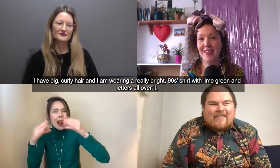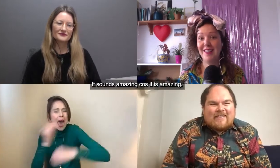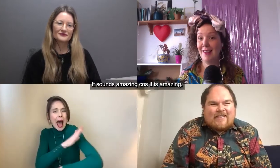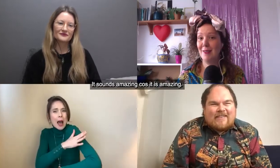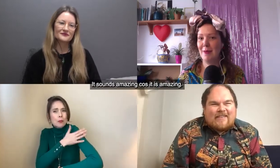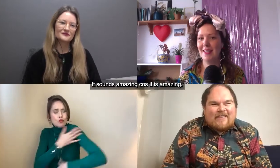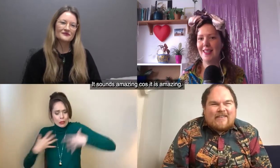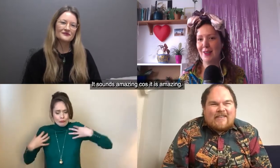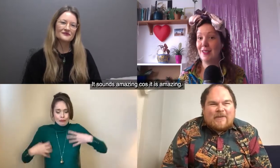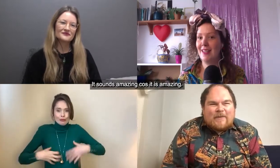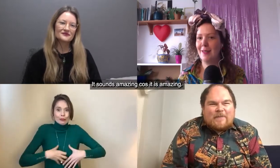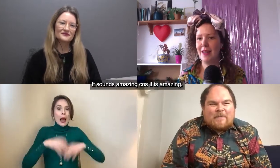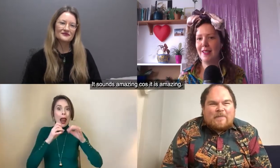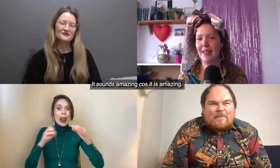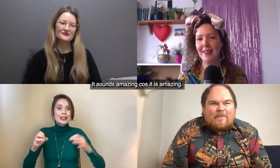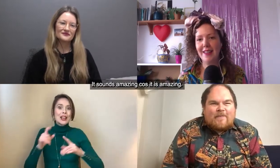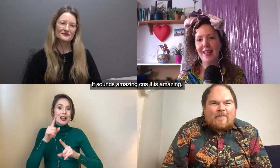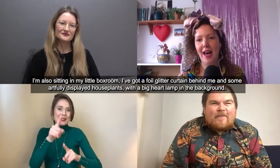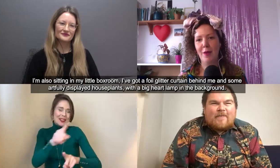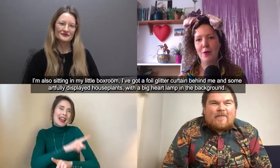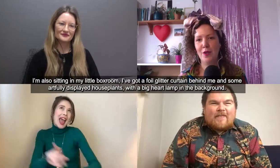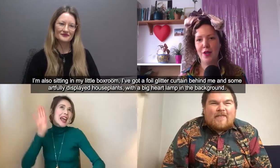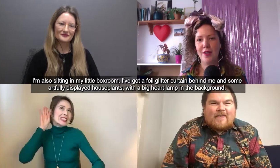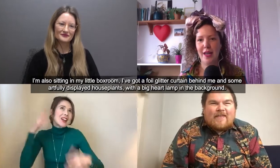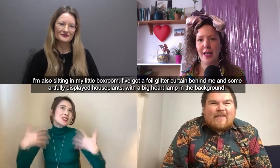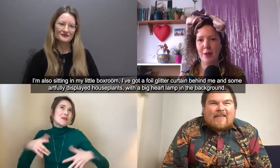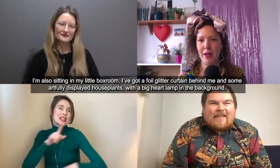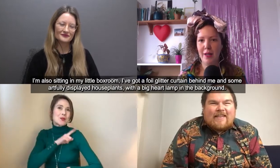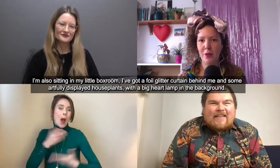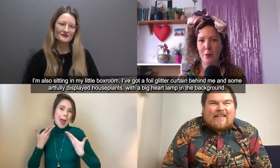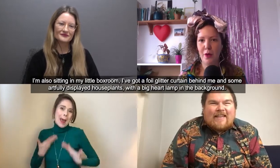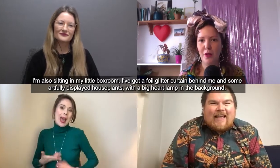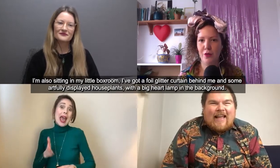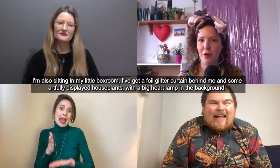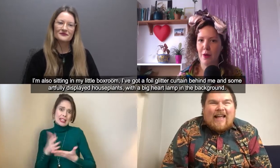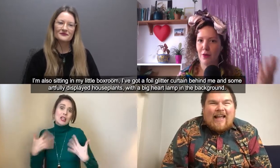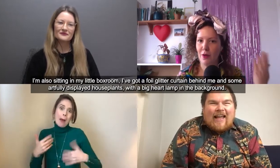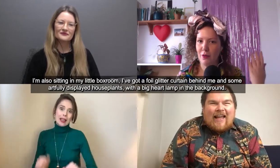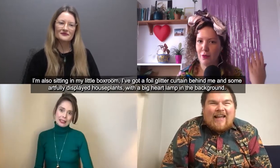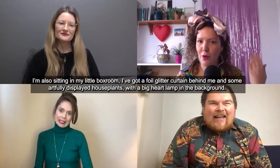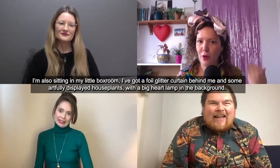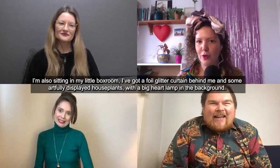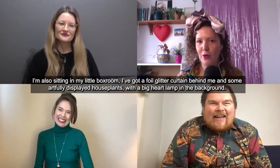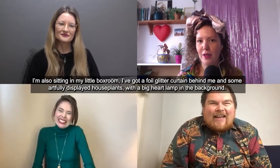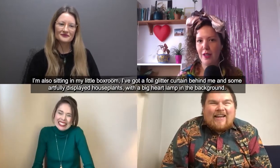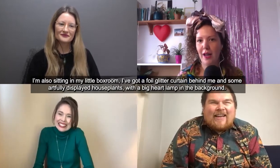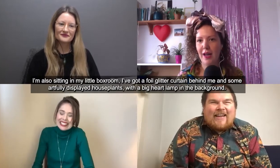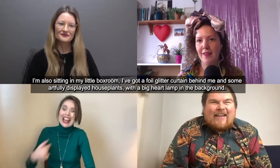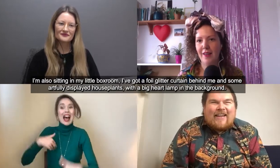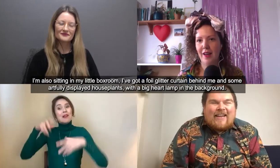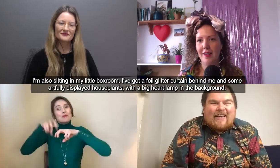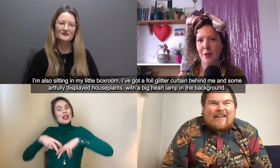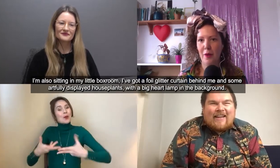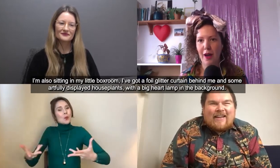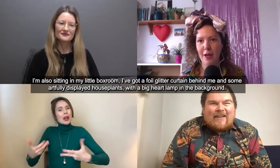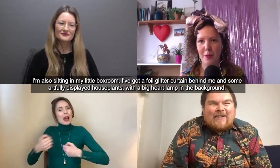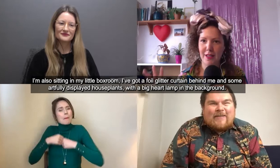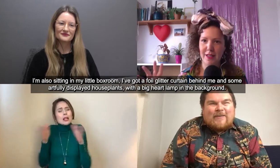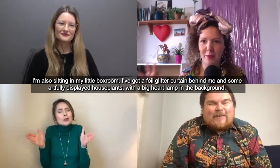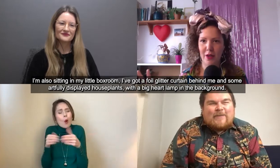sounds amazing because it is amazing I'm also sitting in my little box room I've got a foil glitter curtain behind me in some kind